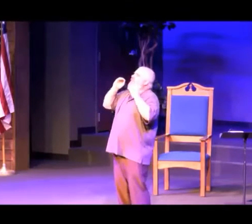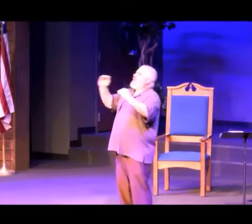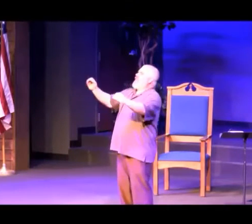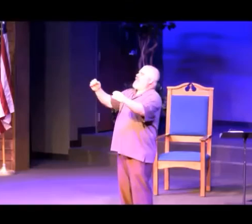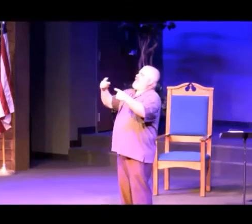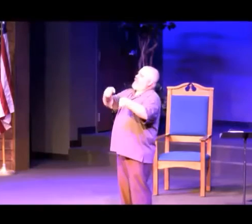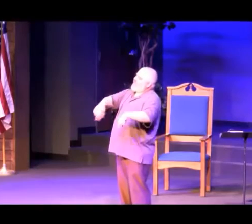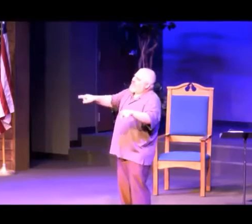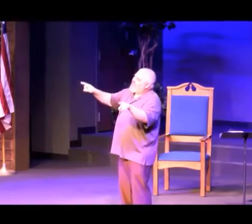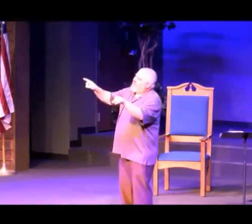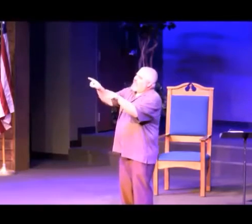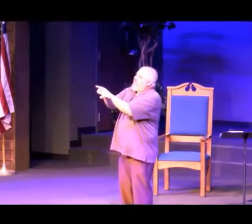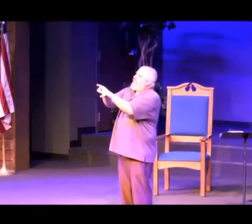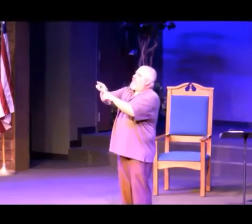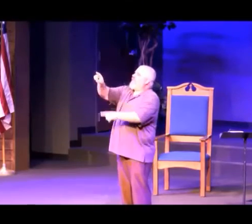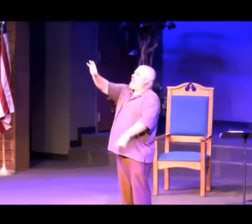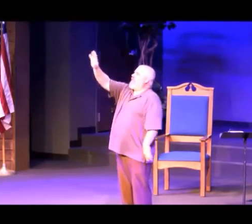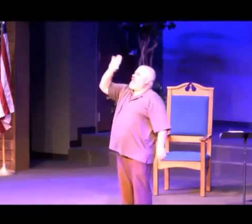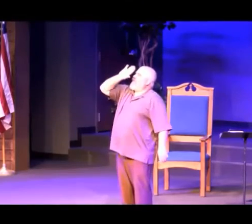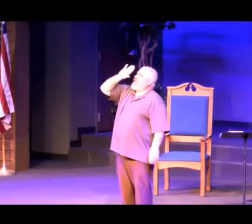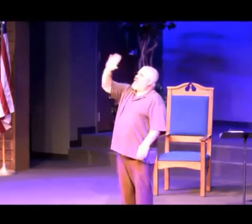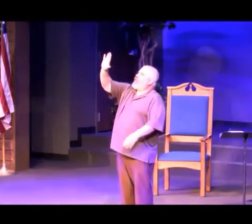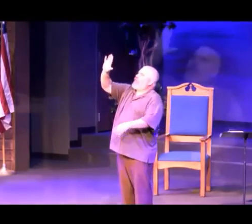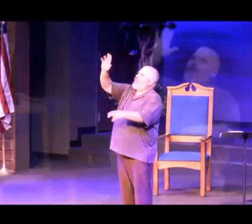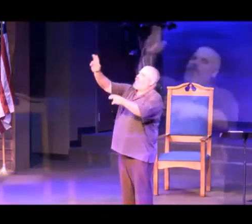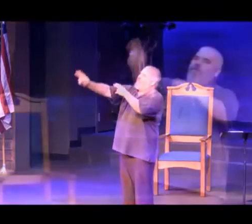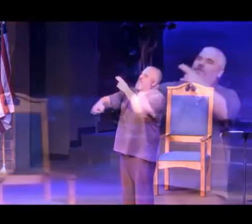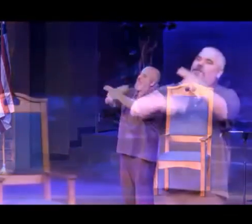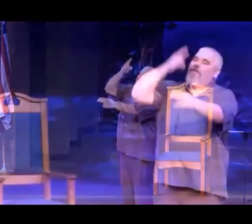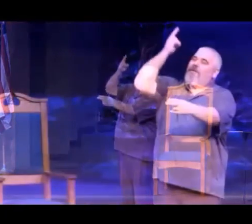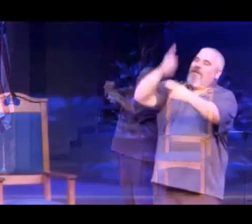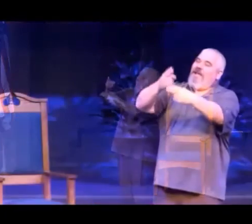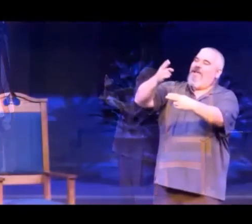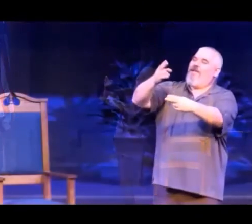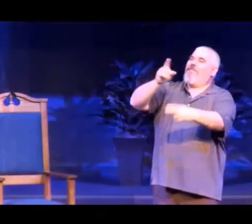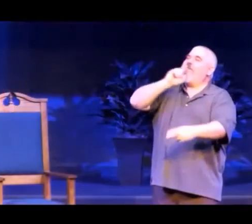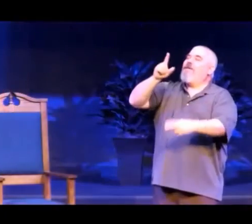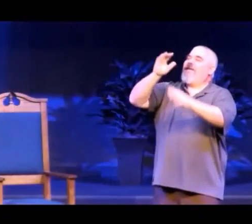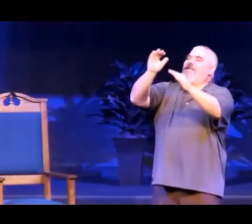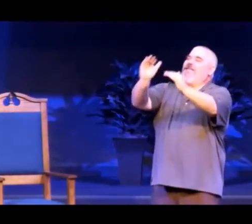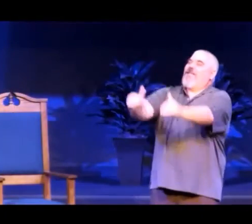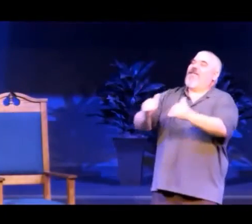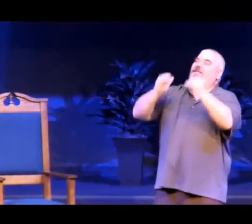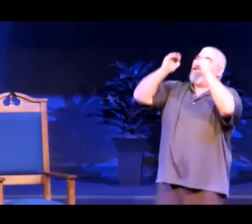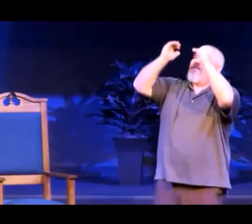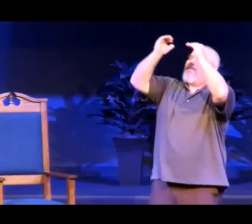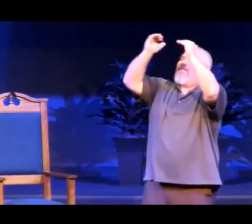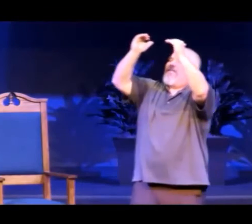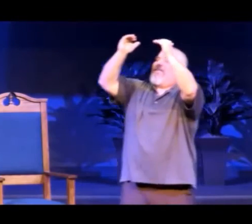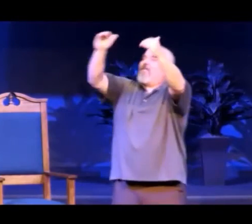Jesus, there'll never be any other Jesus,